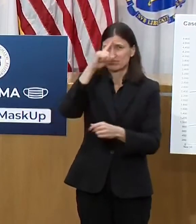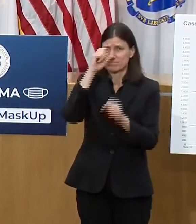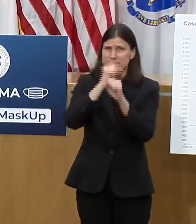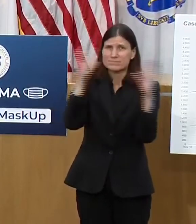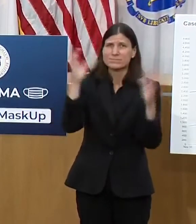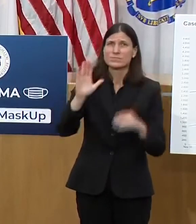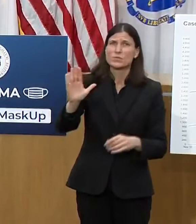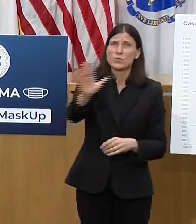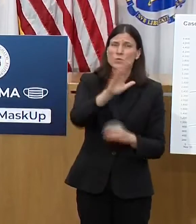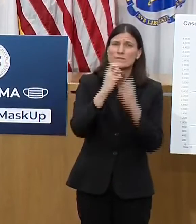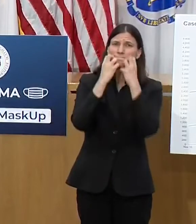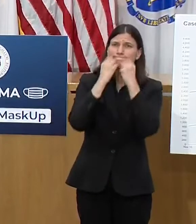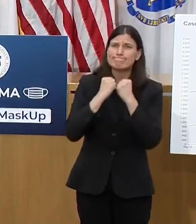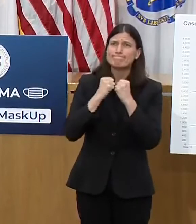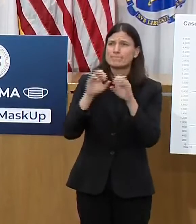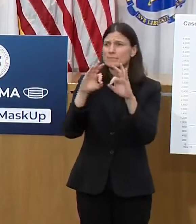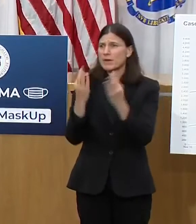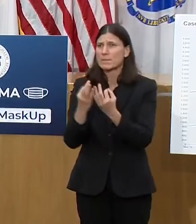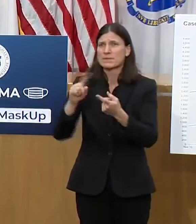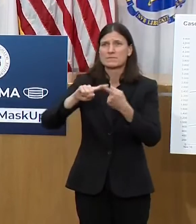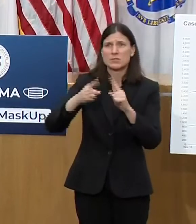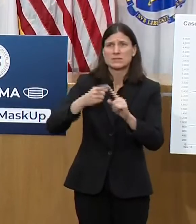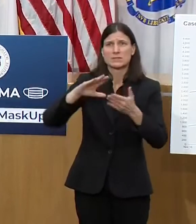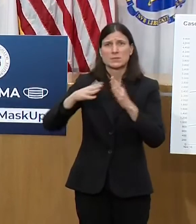in a time like this, that is for everyone.